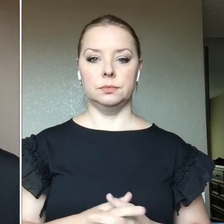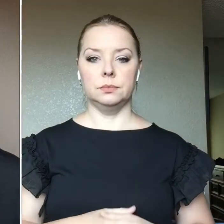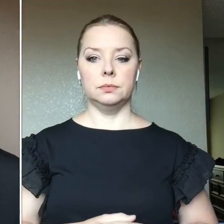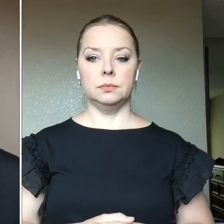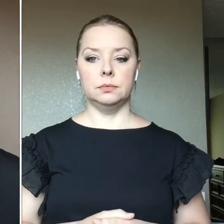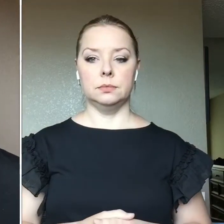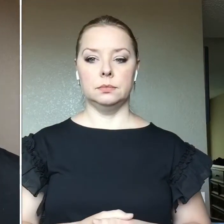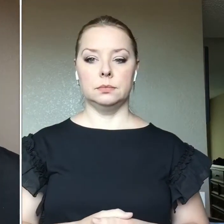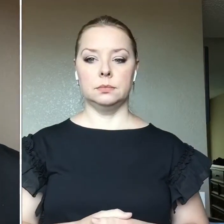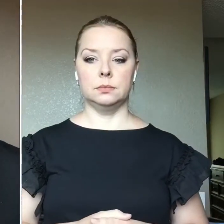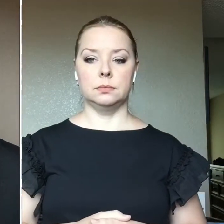Isn't this a gorgeous nude?